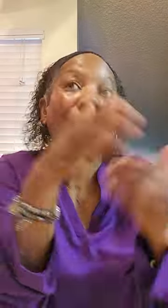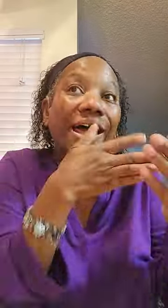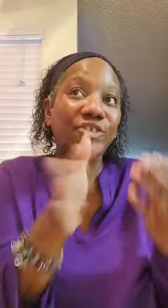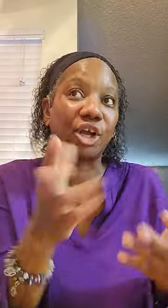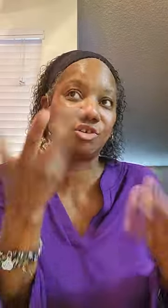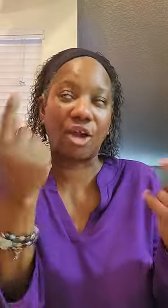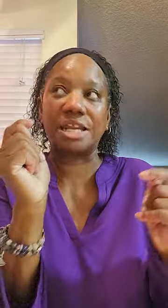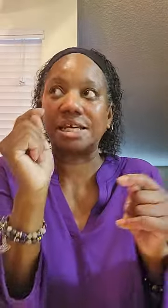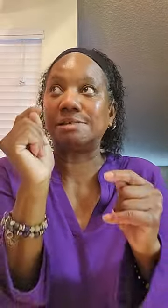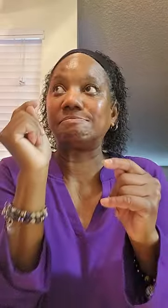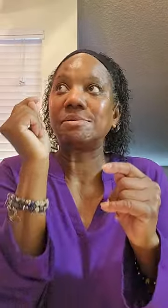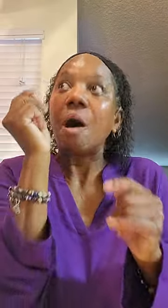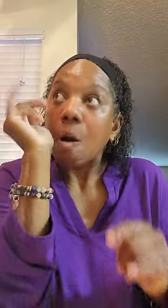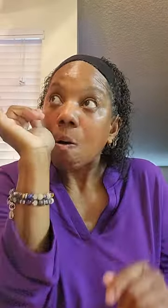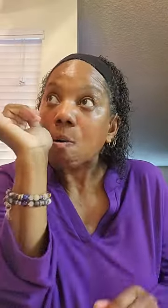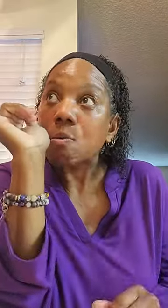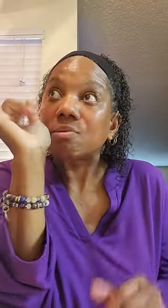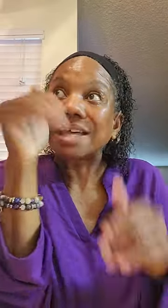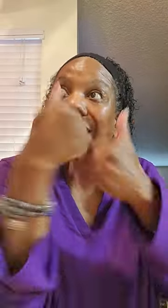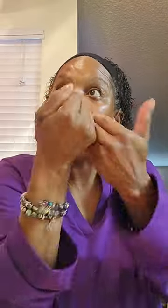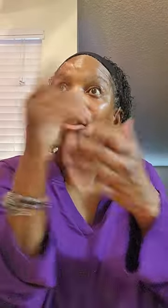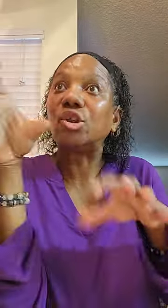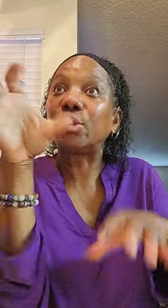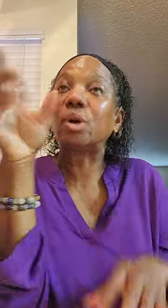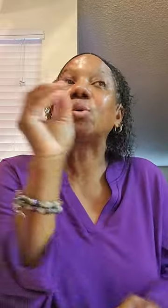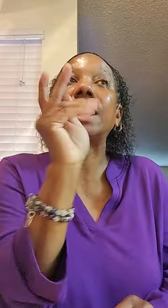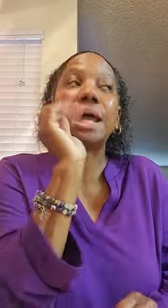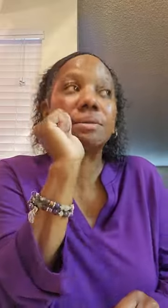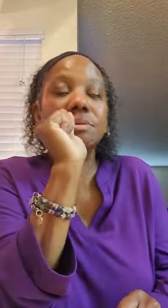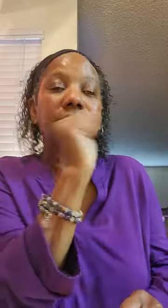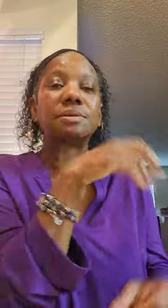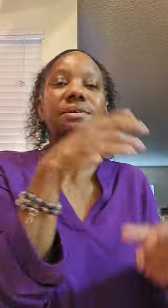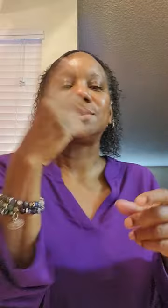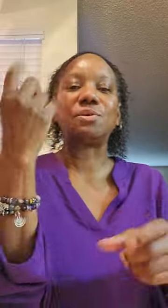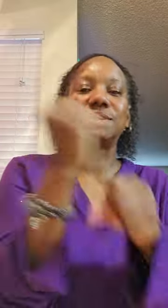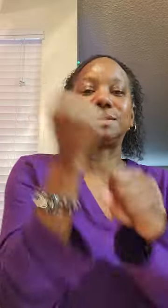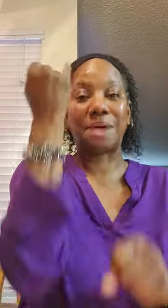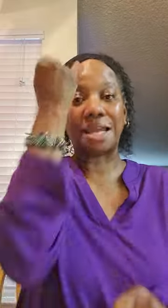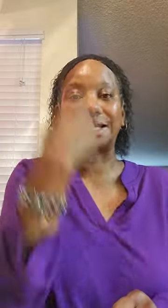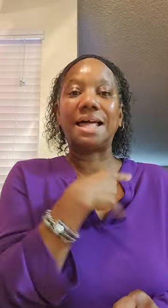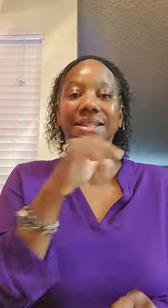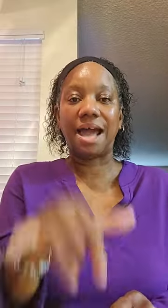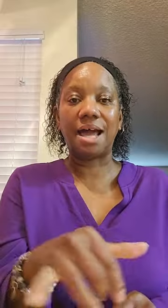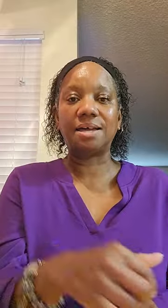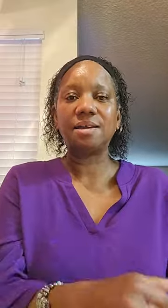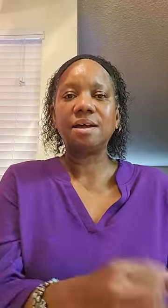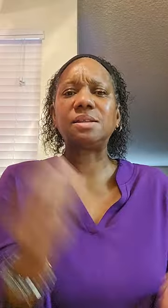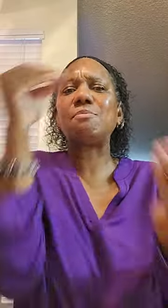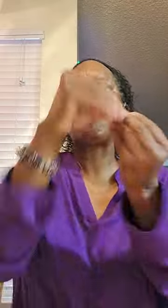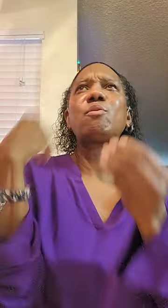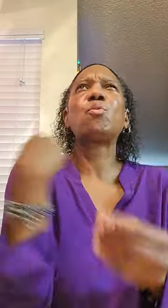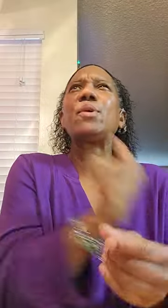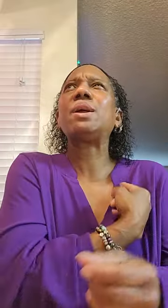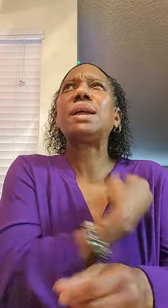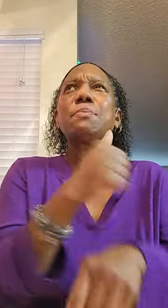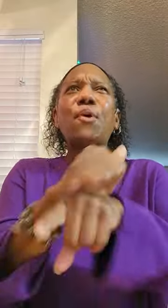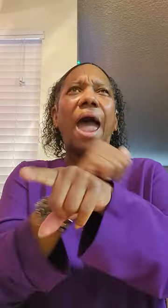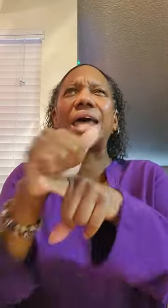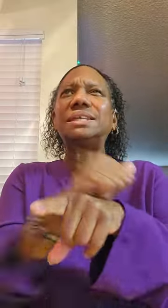whatever. I try to, oh, that's how they're doing. Okay. You know, just my idea like that. But the more that we process